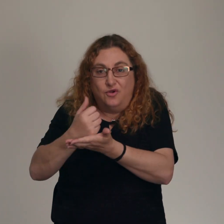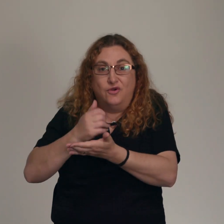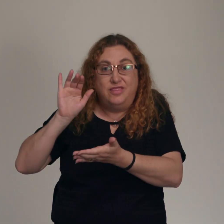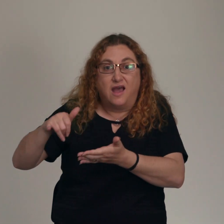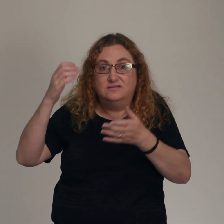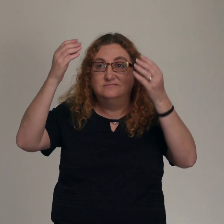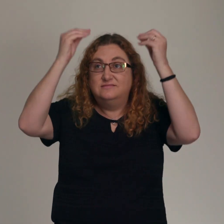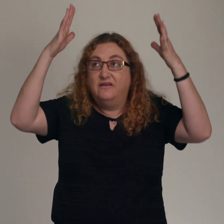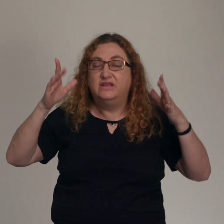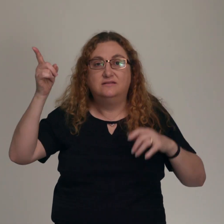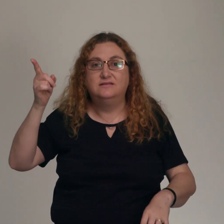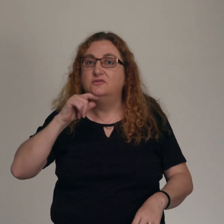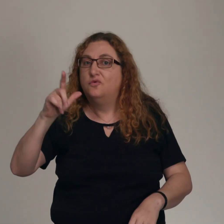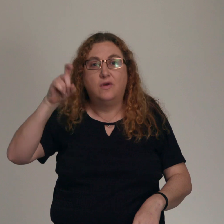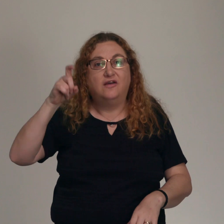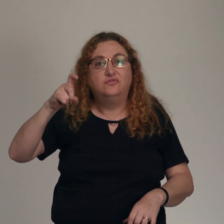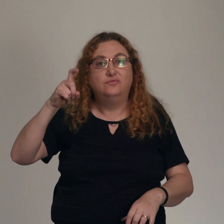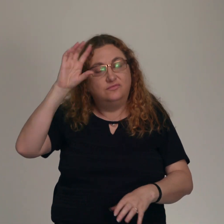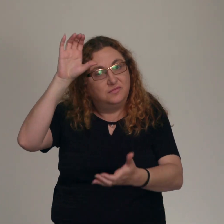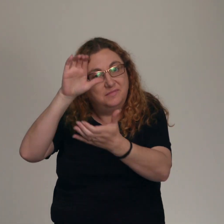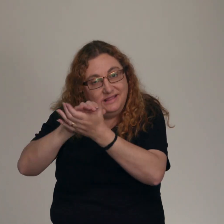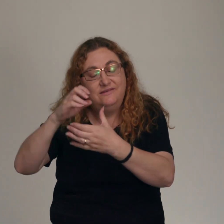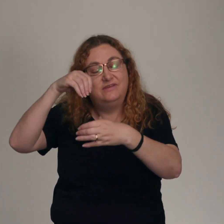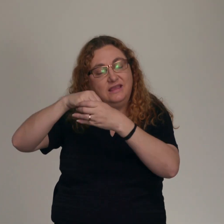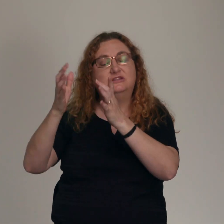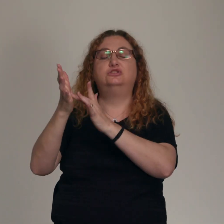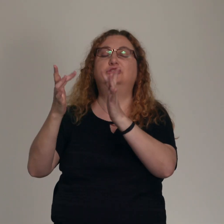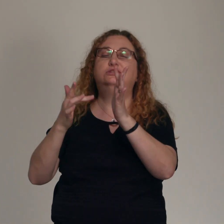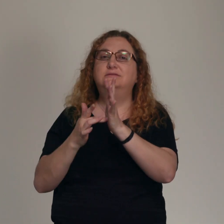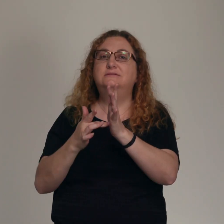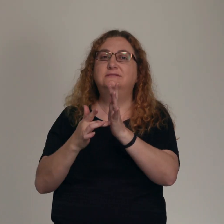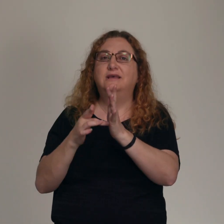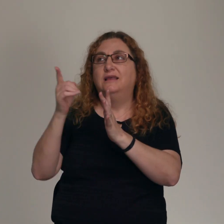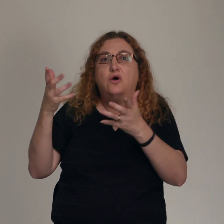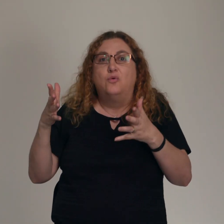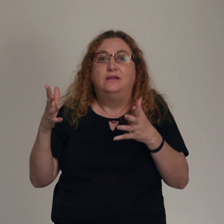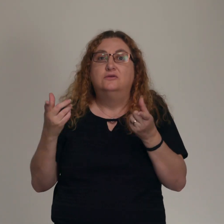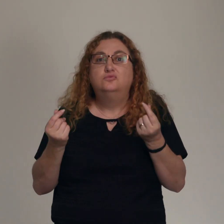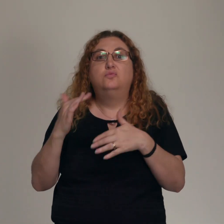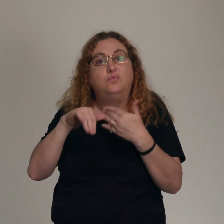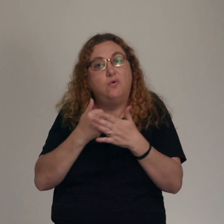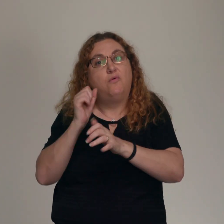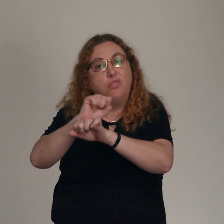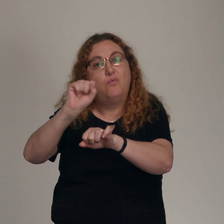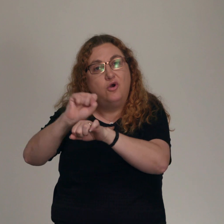greater than the Pharisees, a righteousness in Christ. We are reconciled to